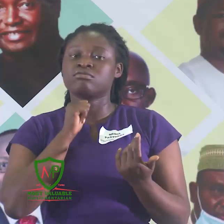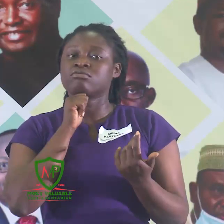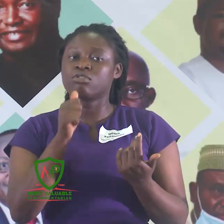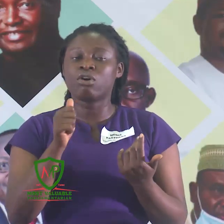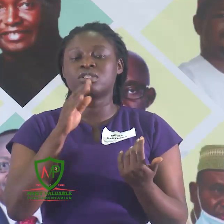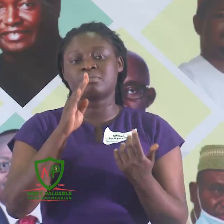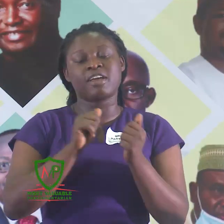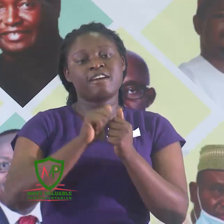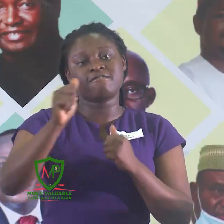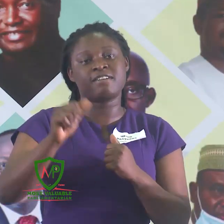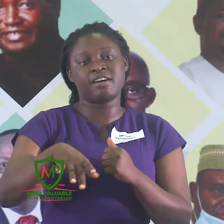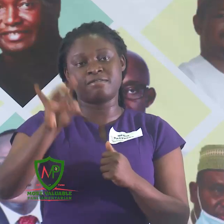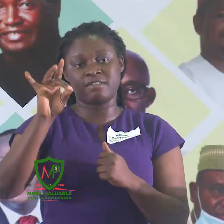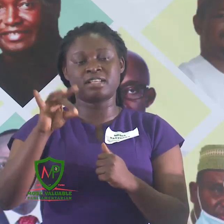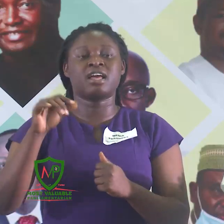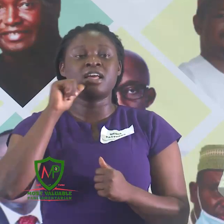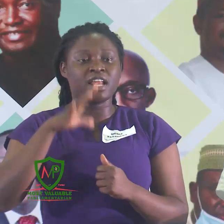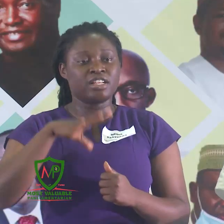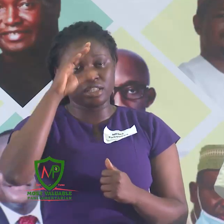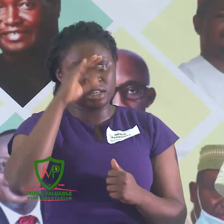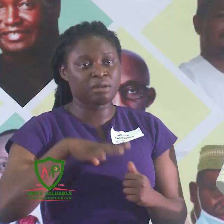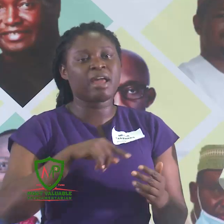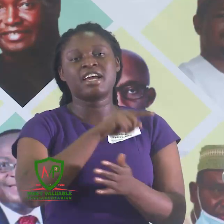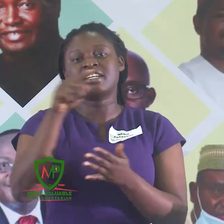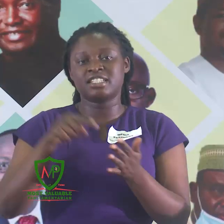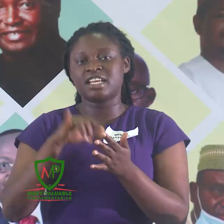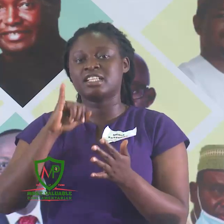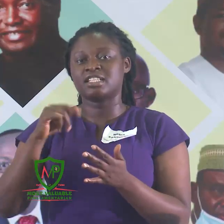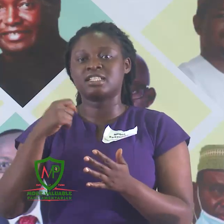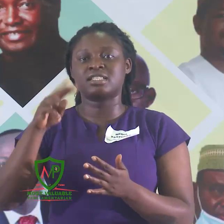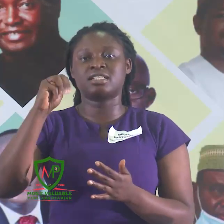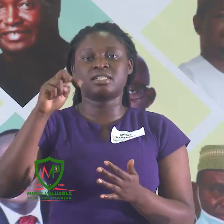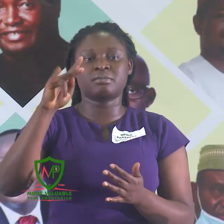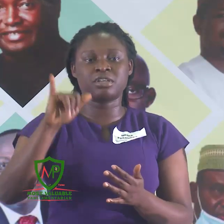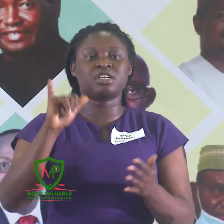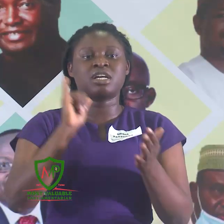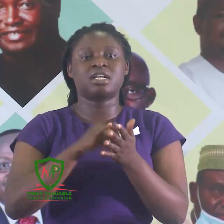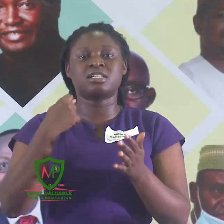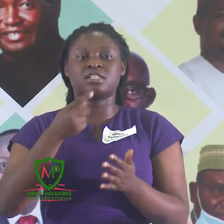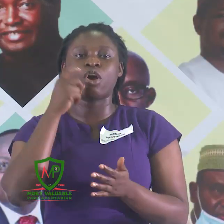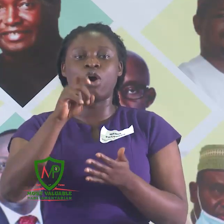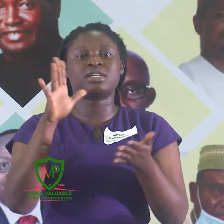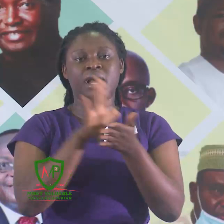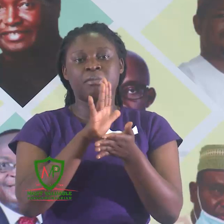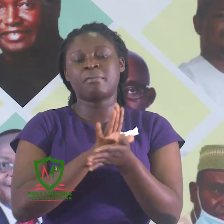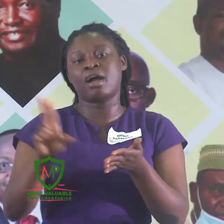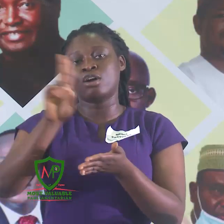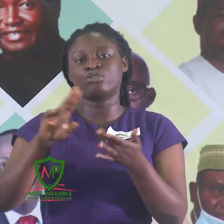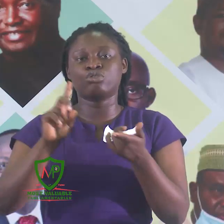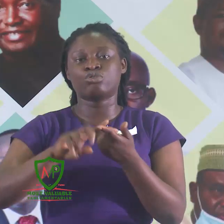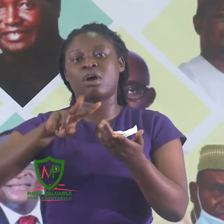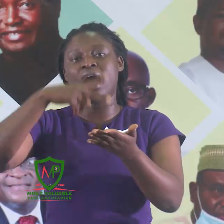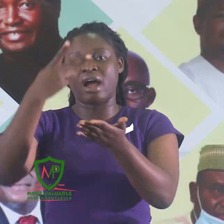far-fetched. Ladies and gentlemen, this is the metric that the other people use in arriving